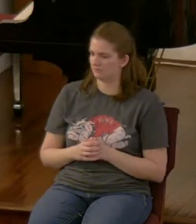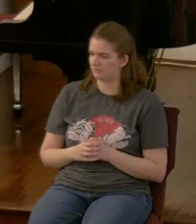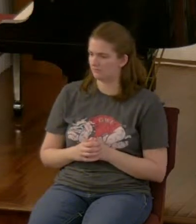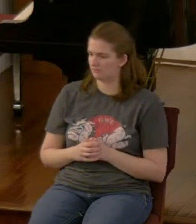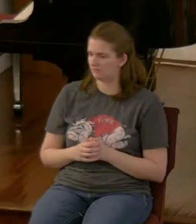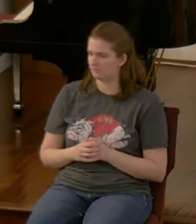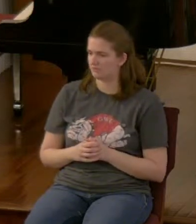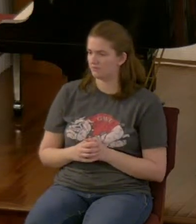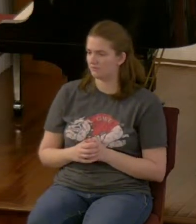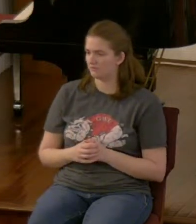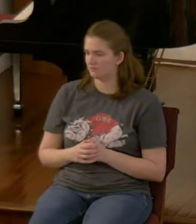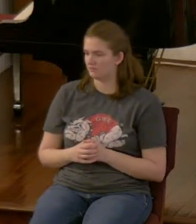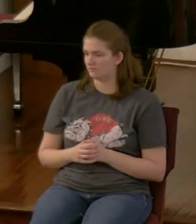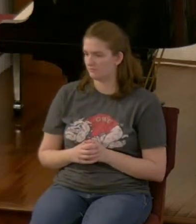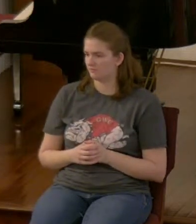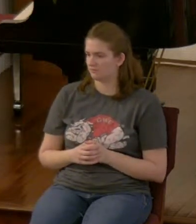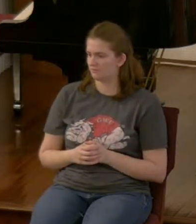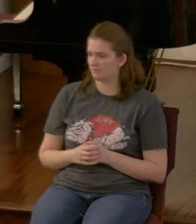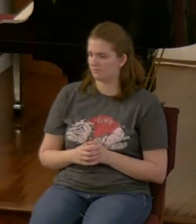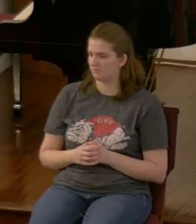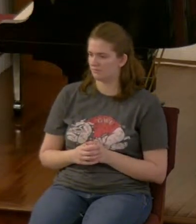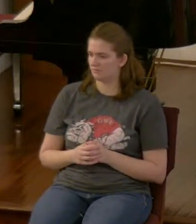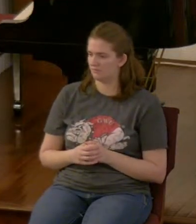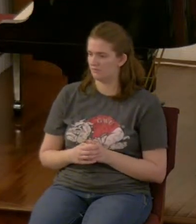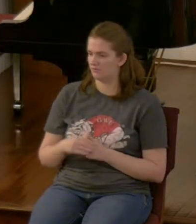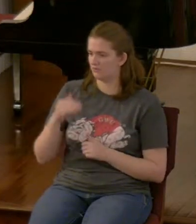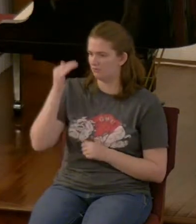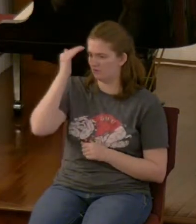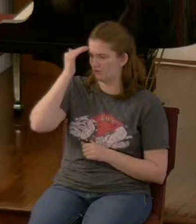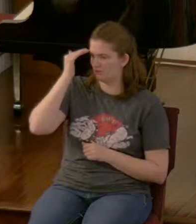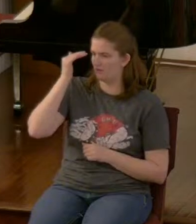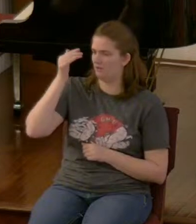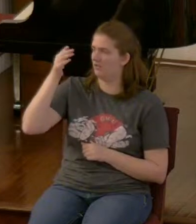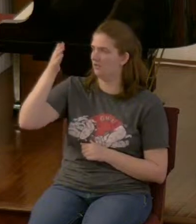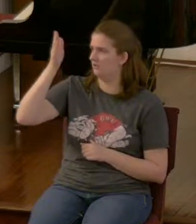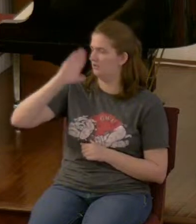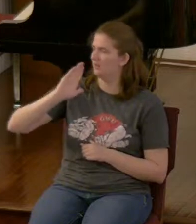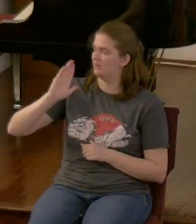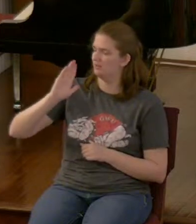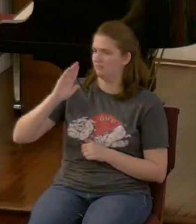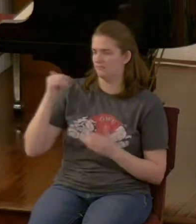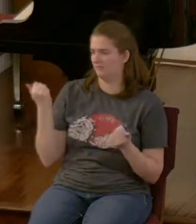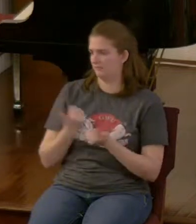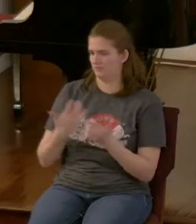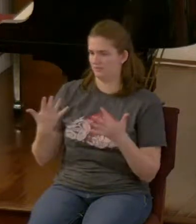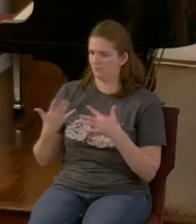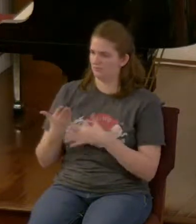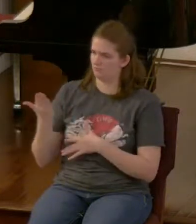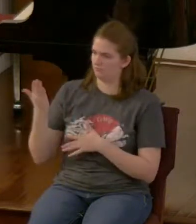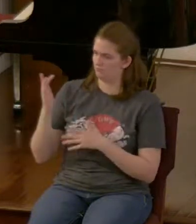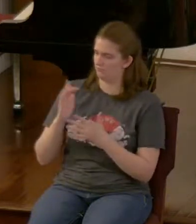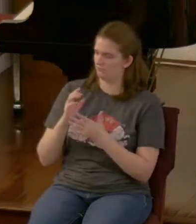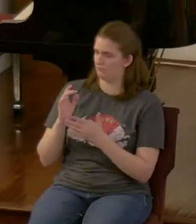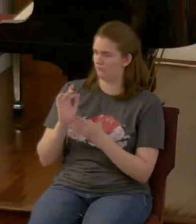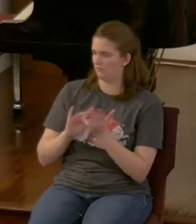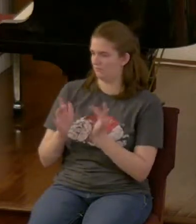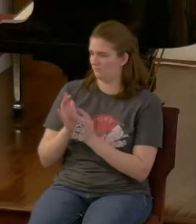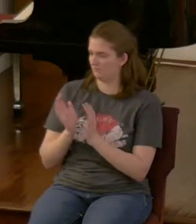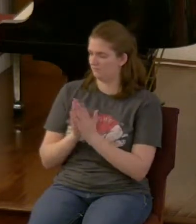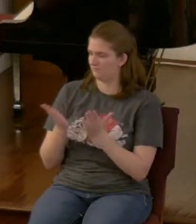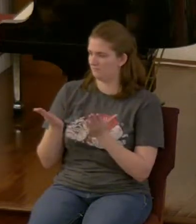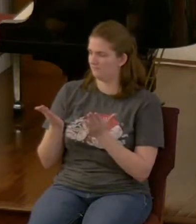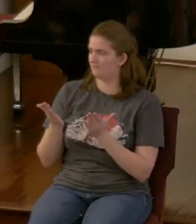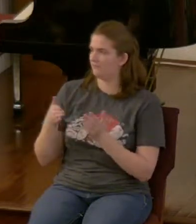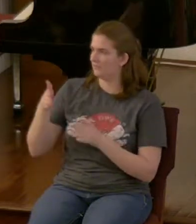we know that god i mean it's all through scripture god reserves himself a remnant